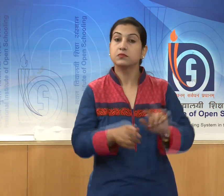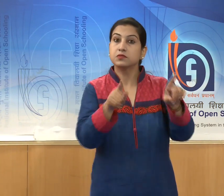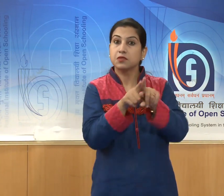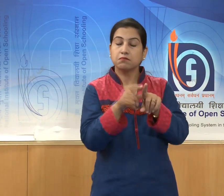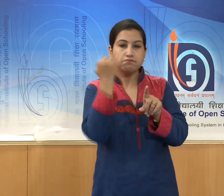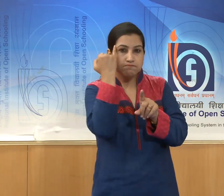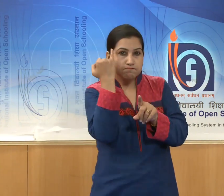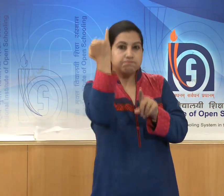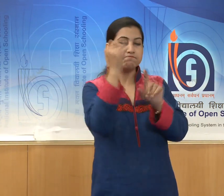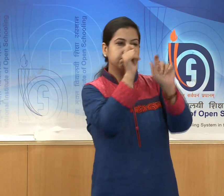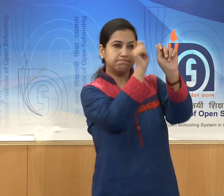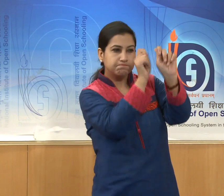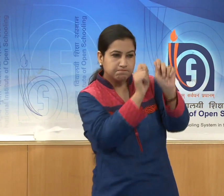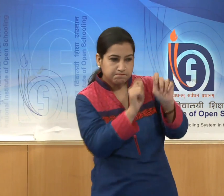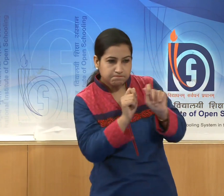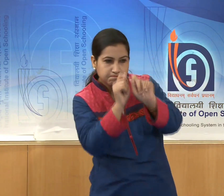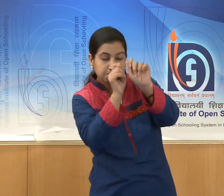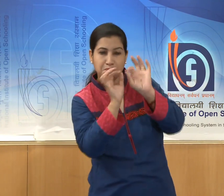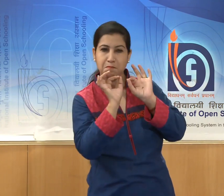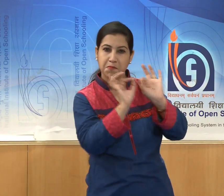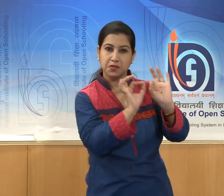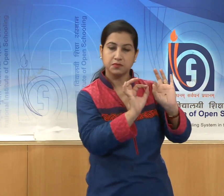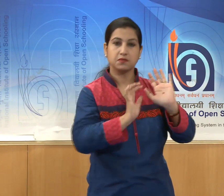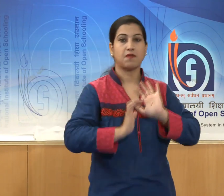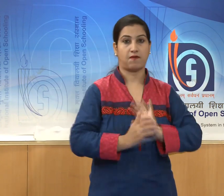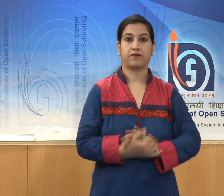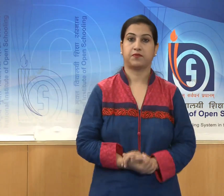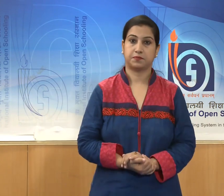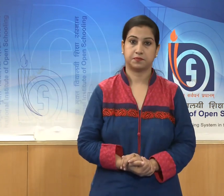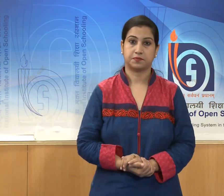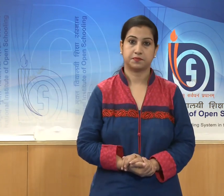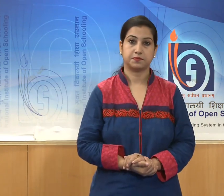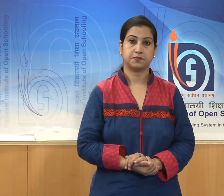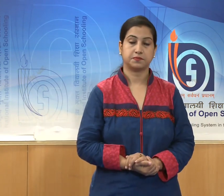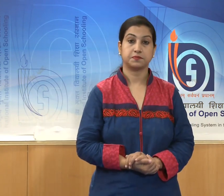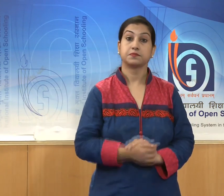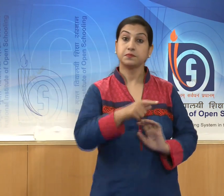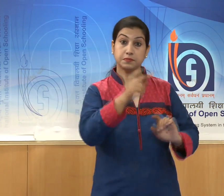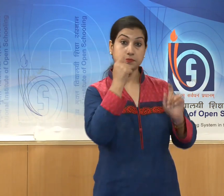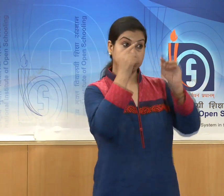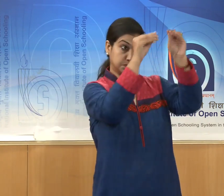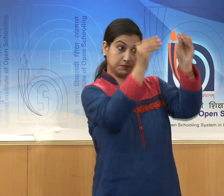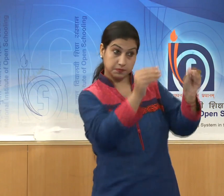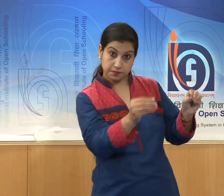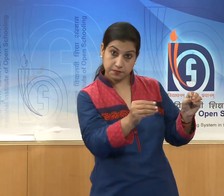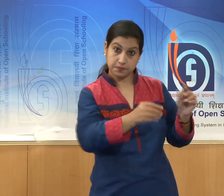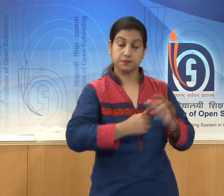refinery. The figure is